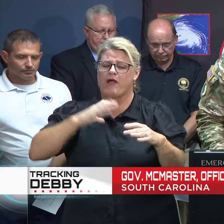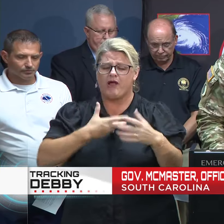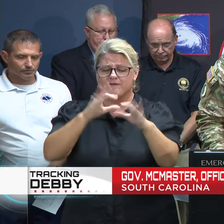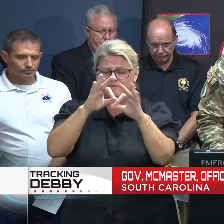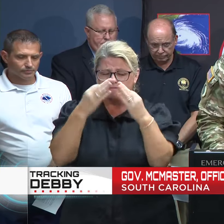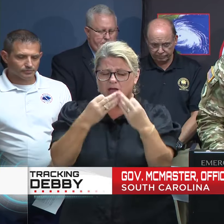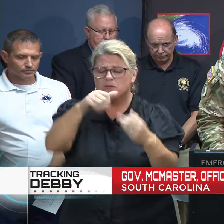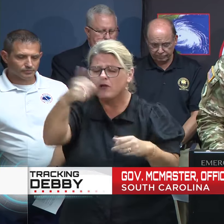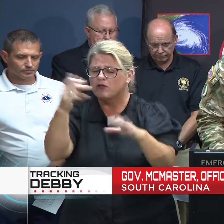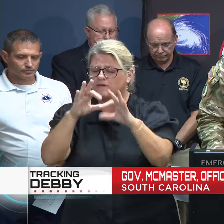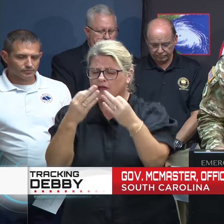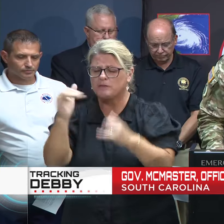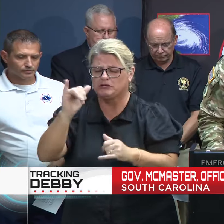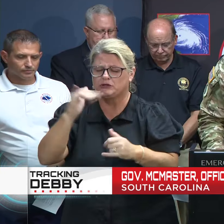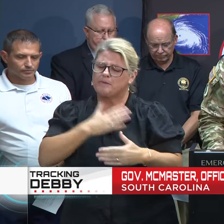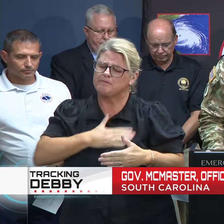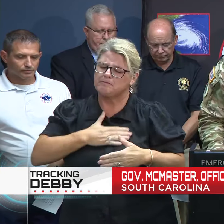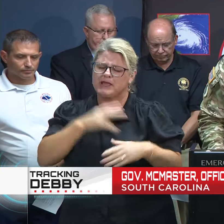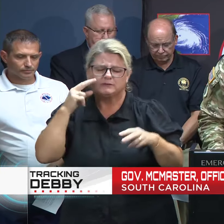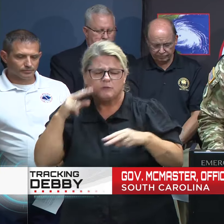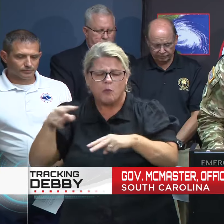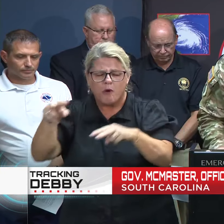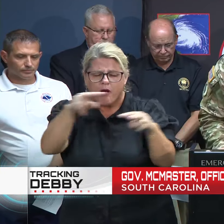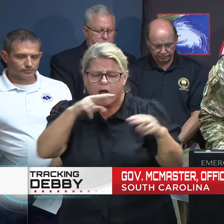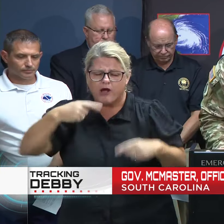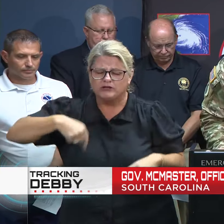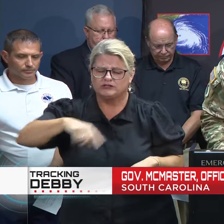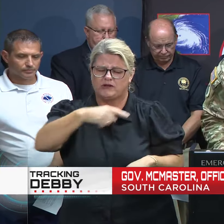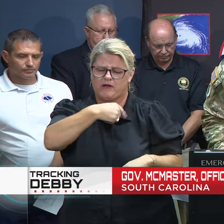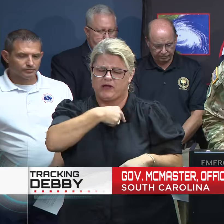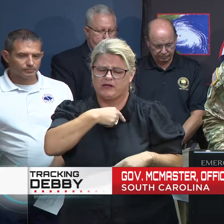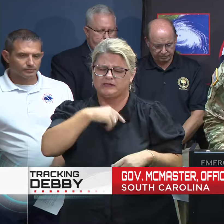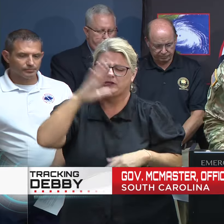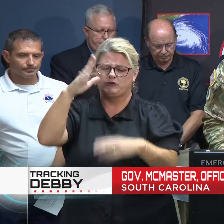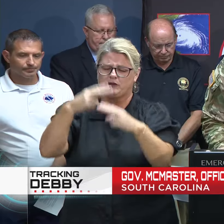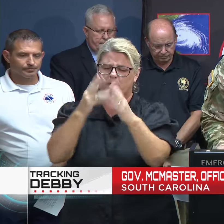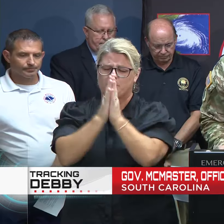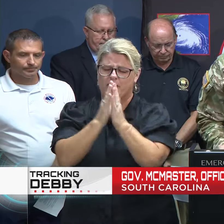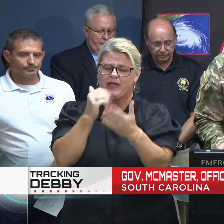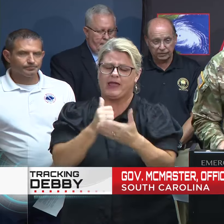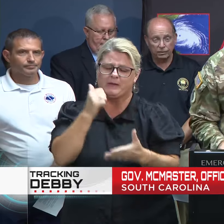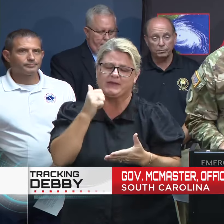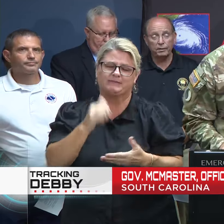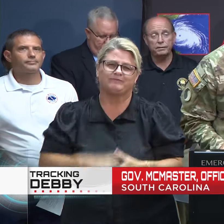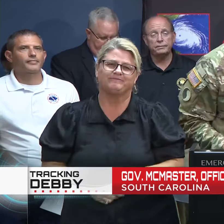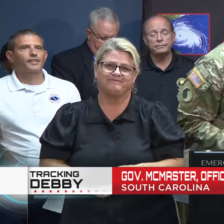Watch over us as we watch over one another. And I pray this in your mighty name. Amen.